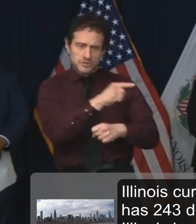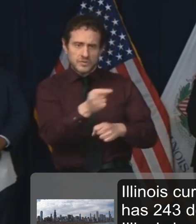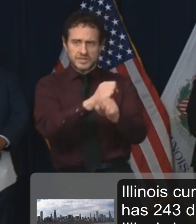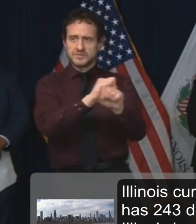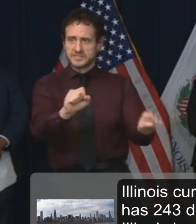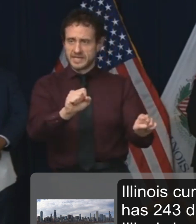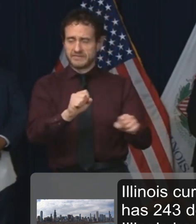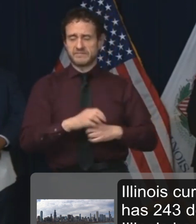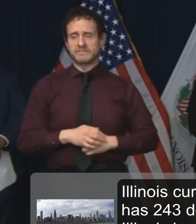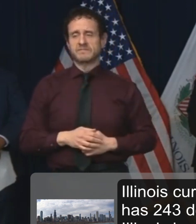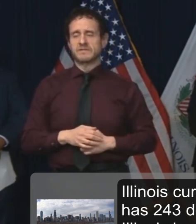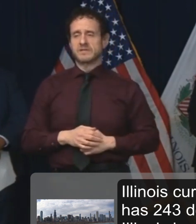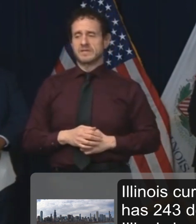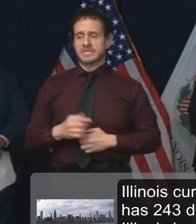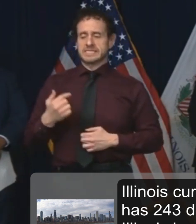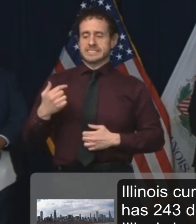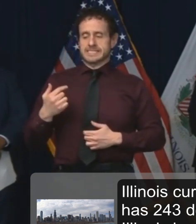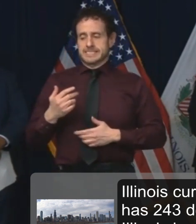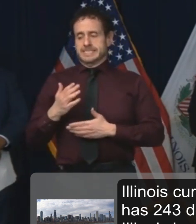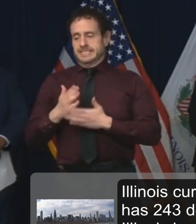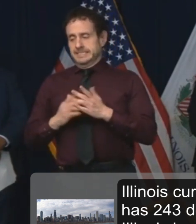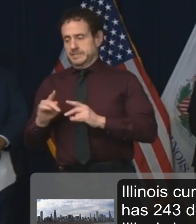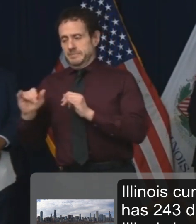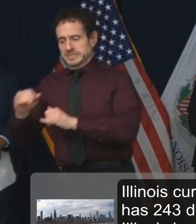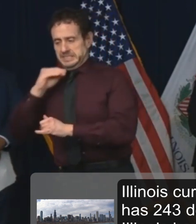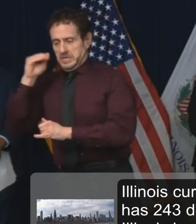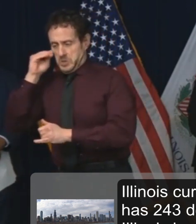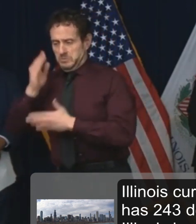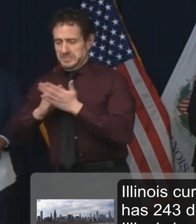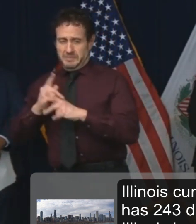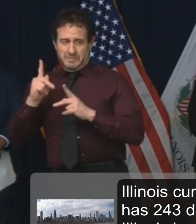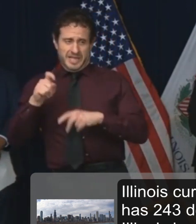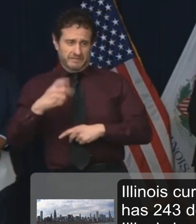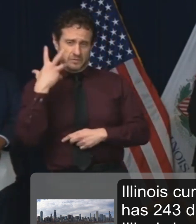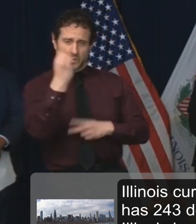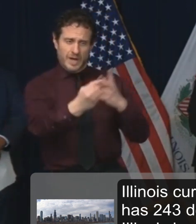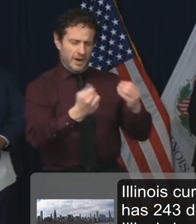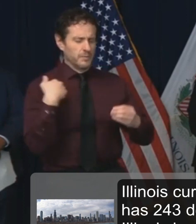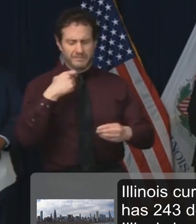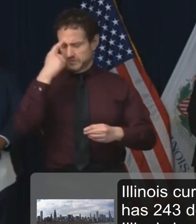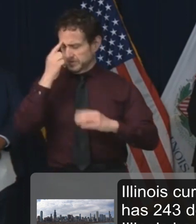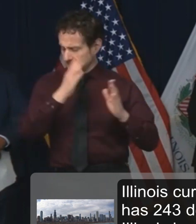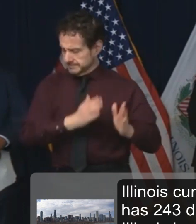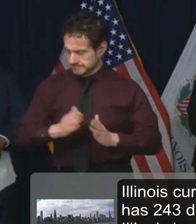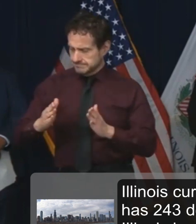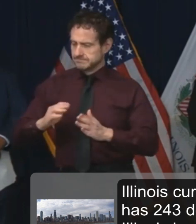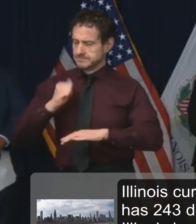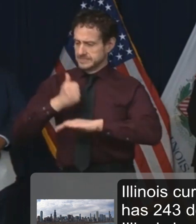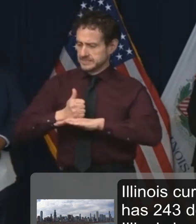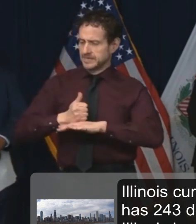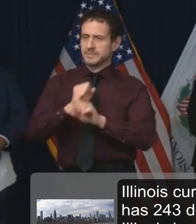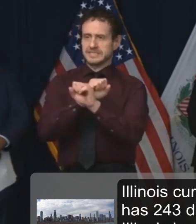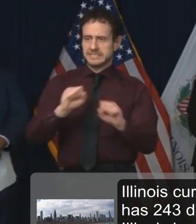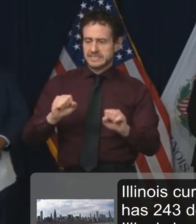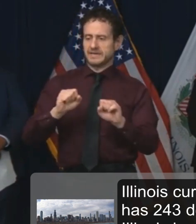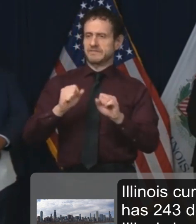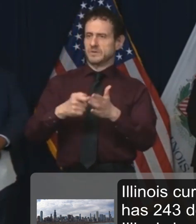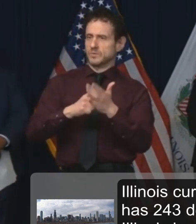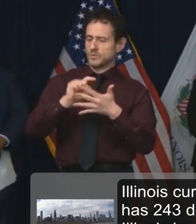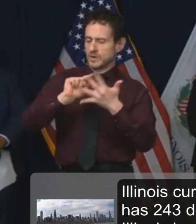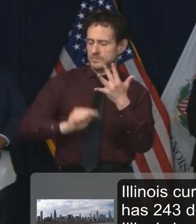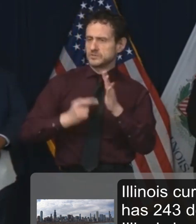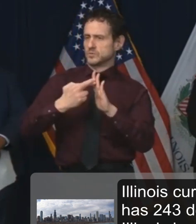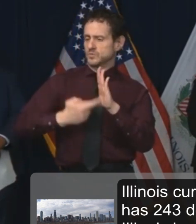And so we have a delicate balance and have to think strategically as we develop and enact safety precautions as our work